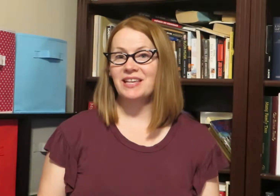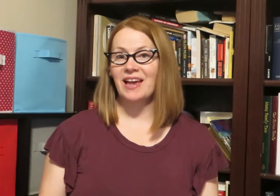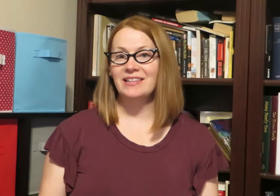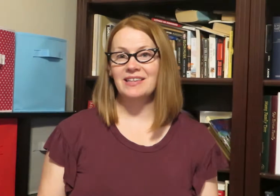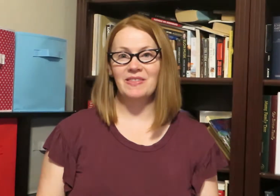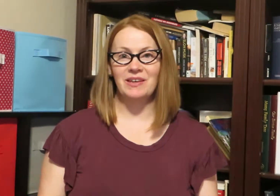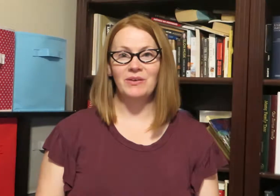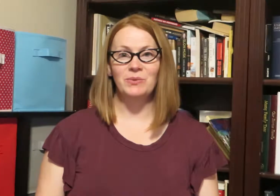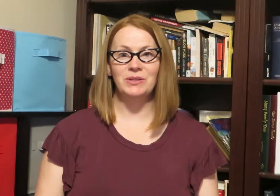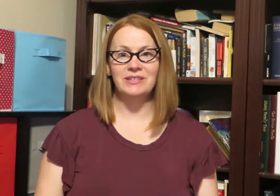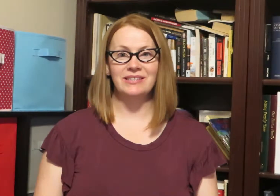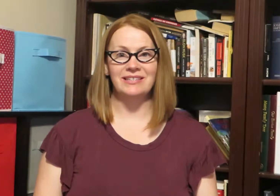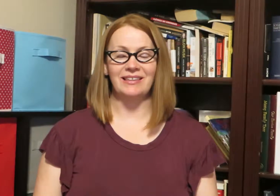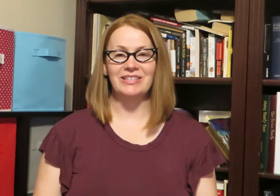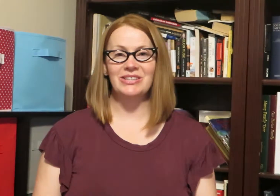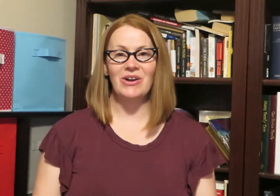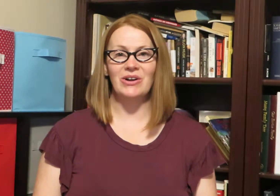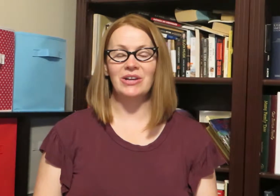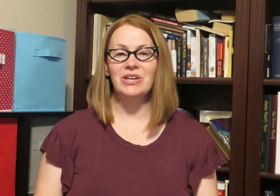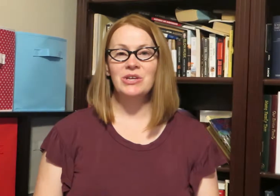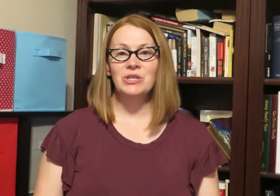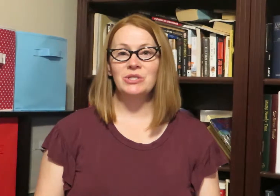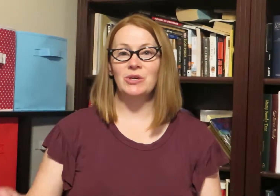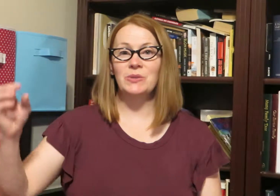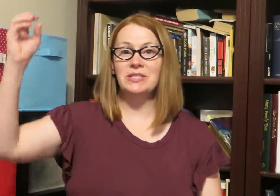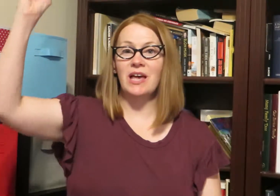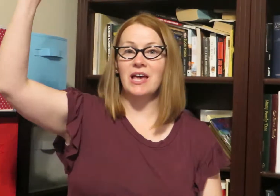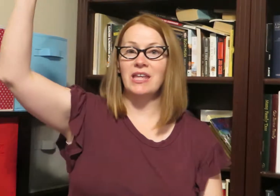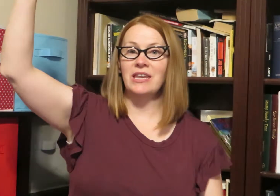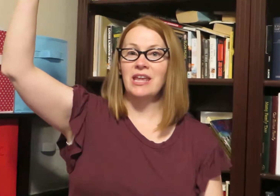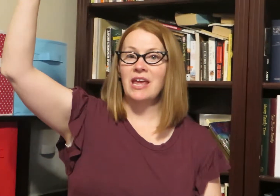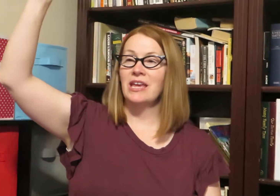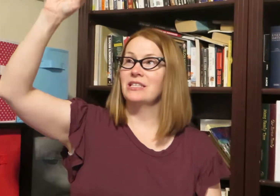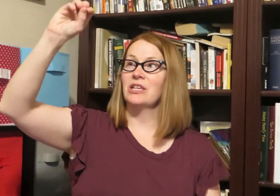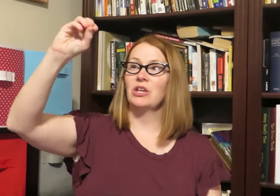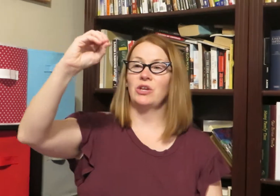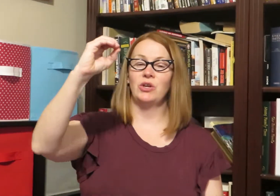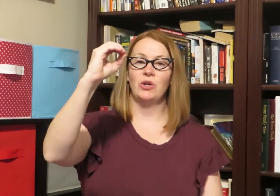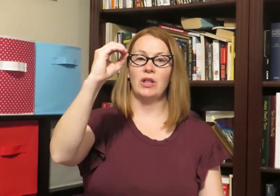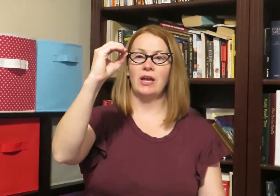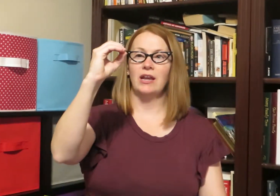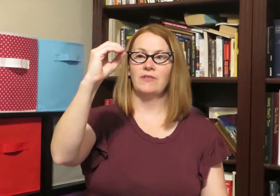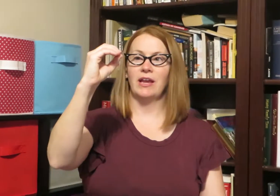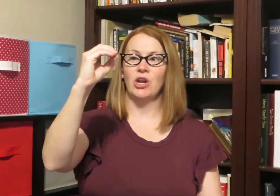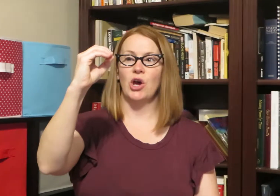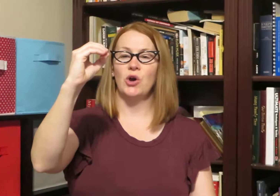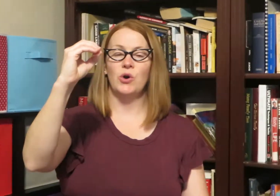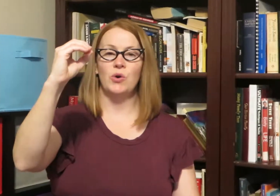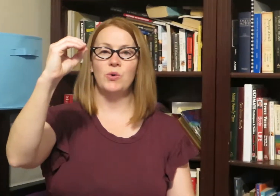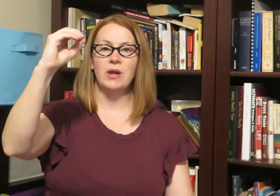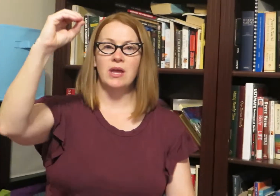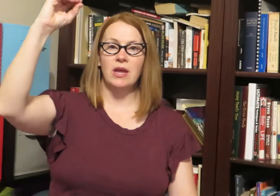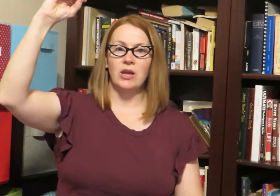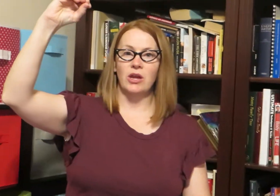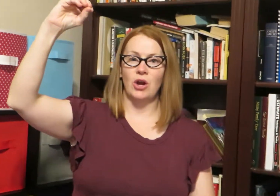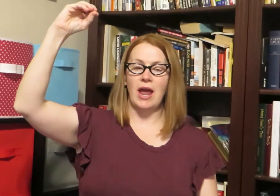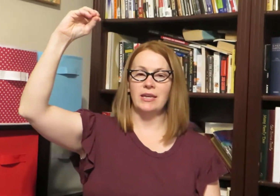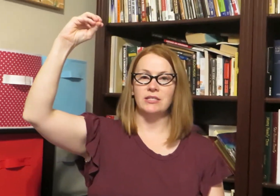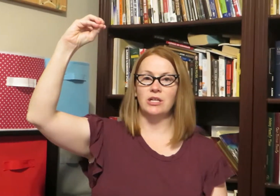signs and then sing the song so Sun is kind of like an O your hand is